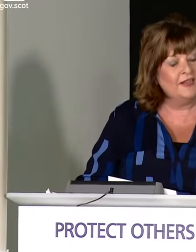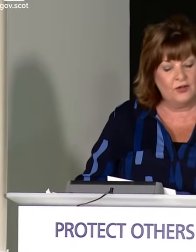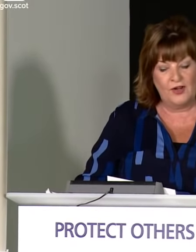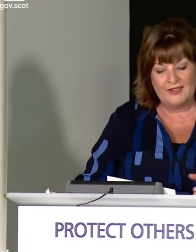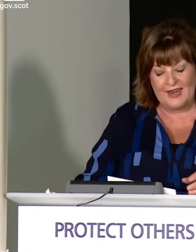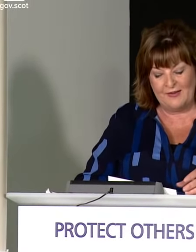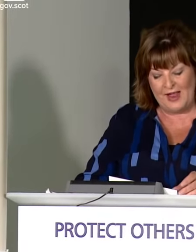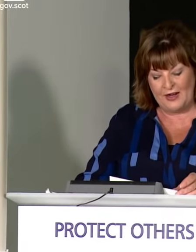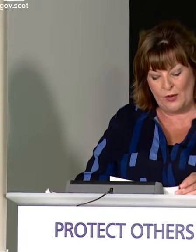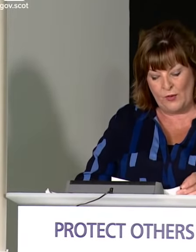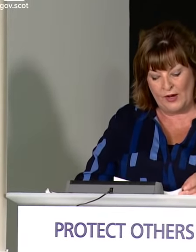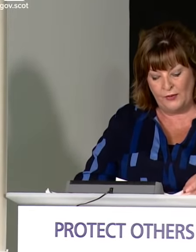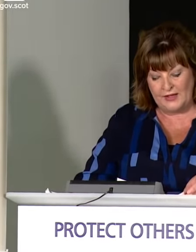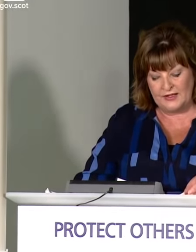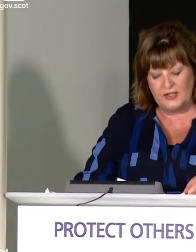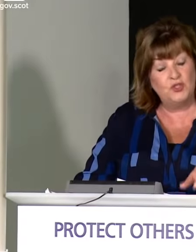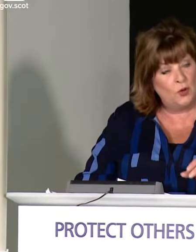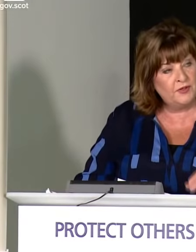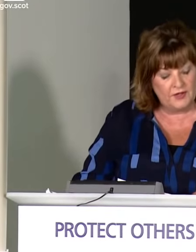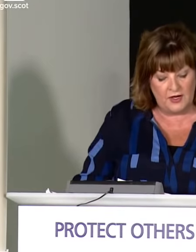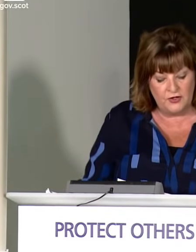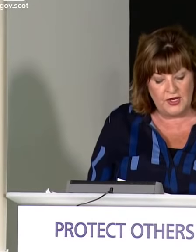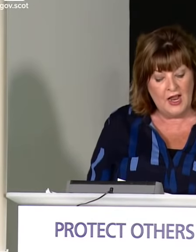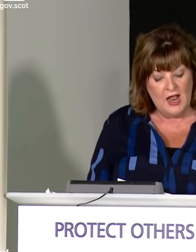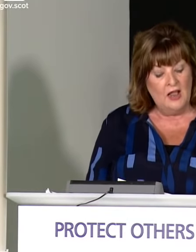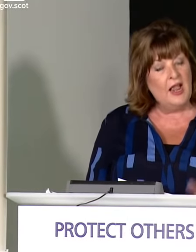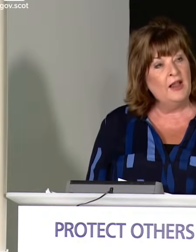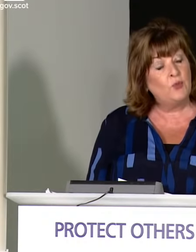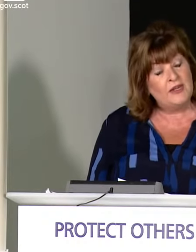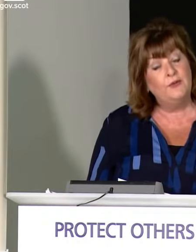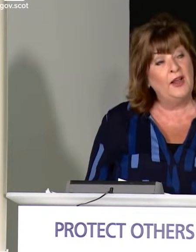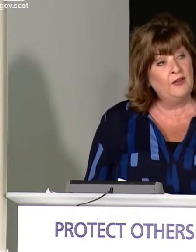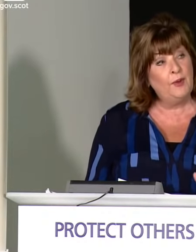obviously create economic wealth and indeed jobs for the country.